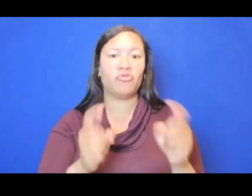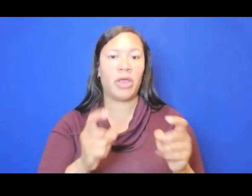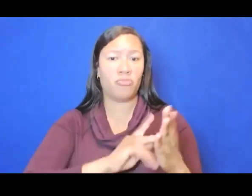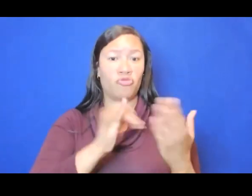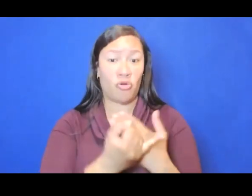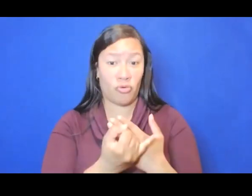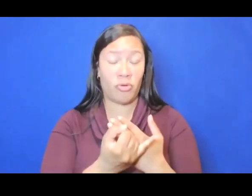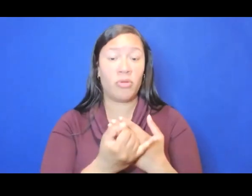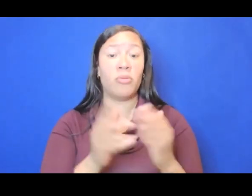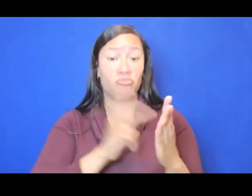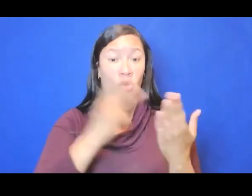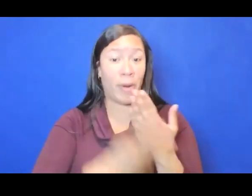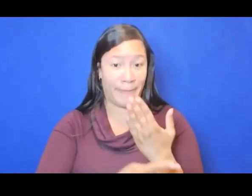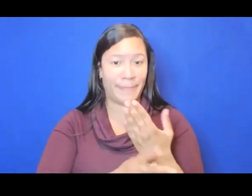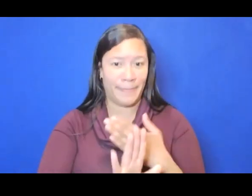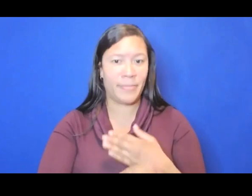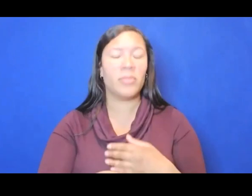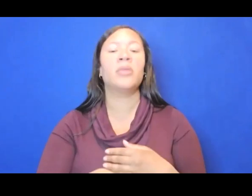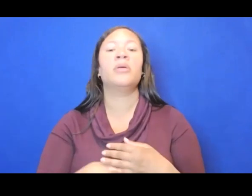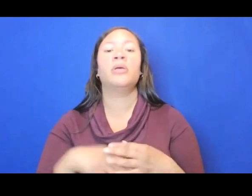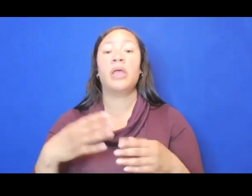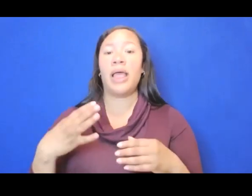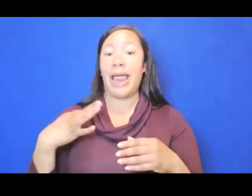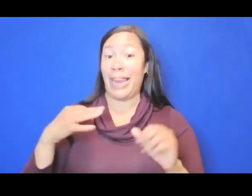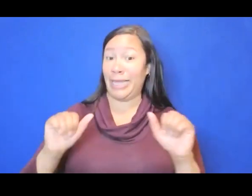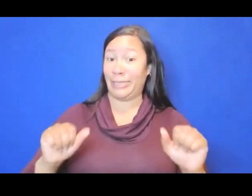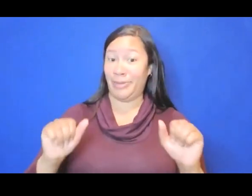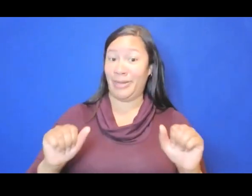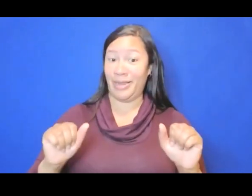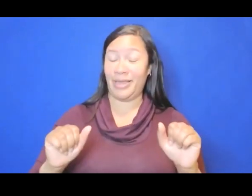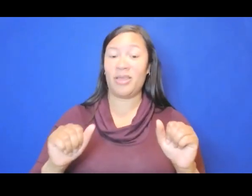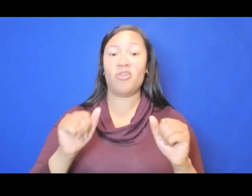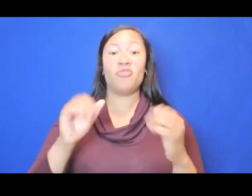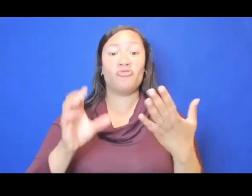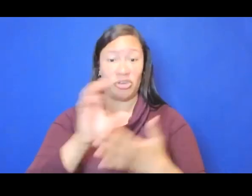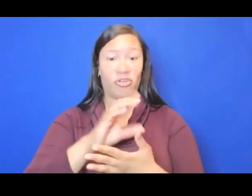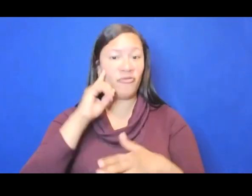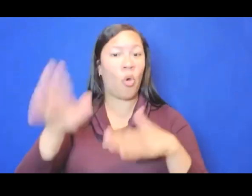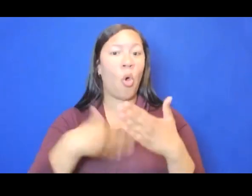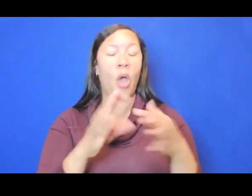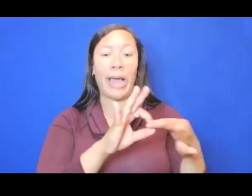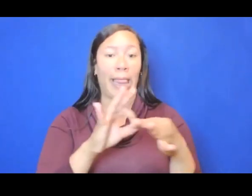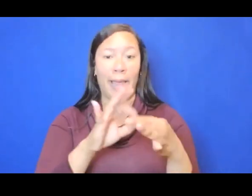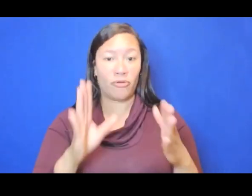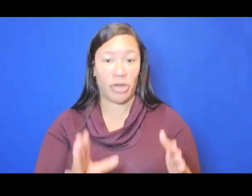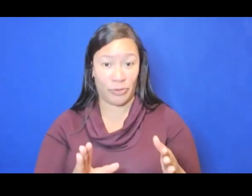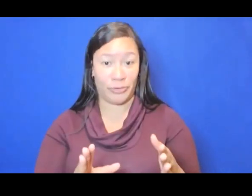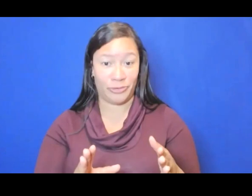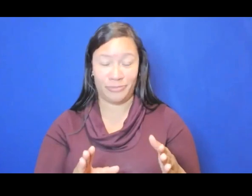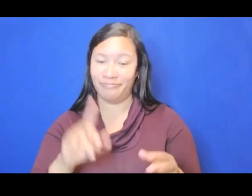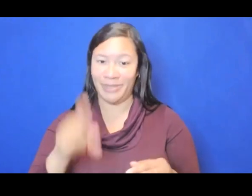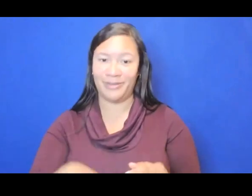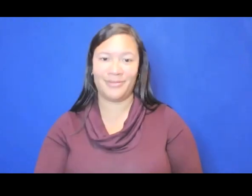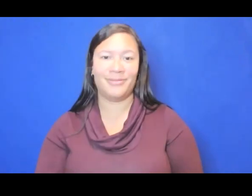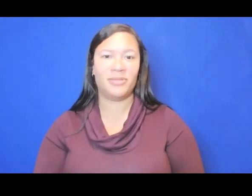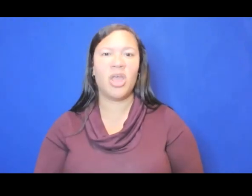well? The eligibility criteria apply to all collaborators on a project. So again, someone doesn't